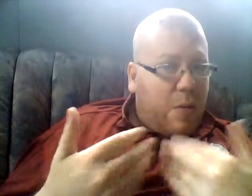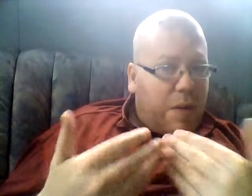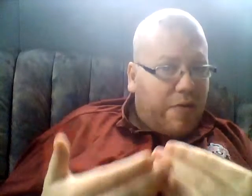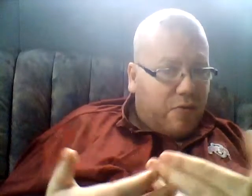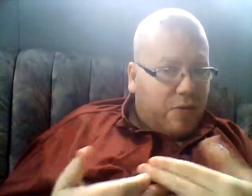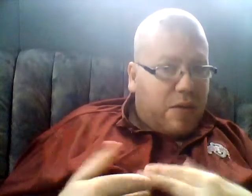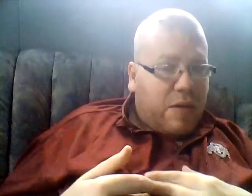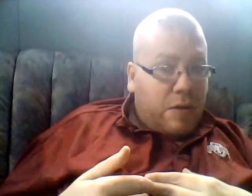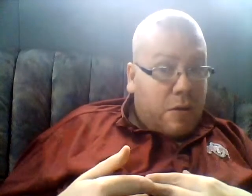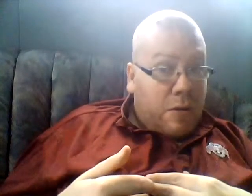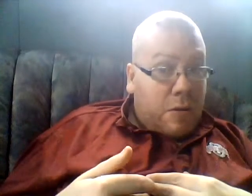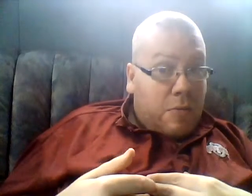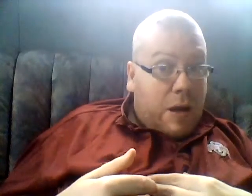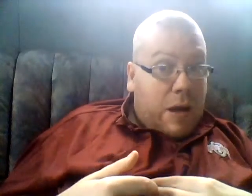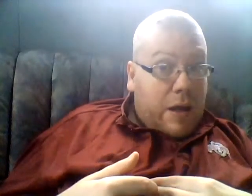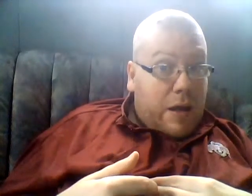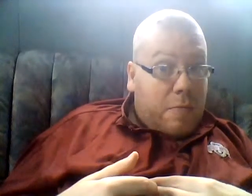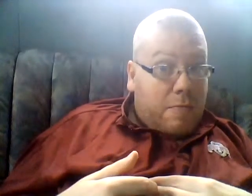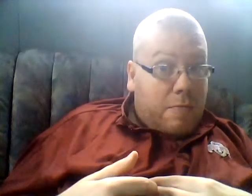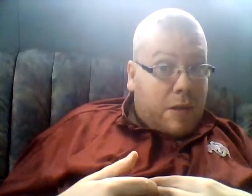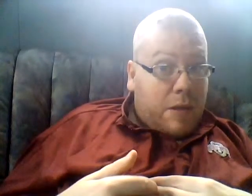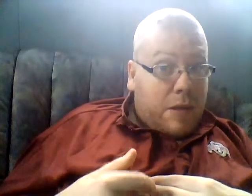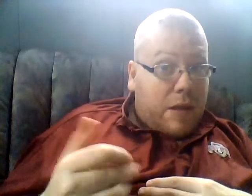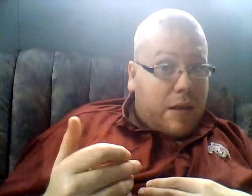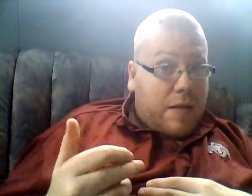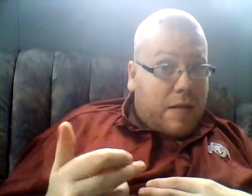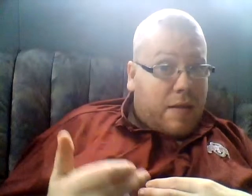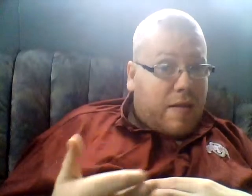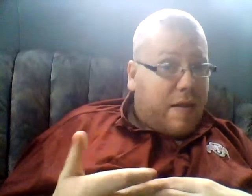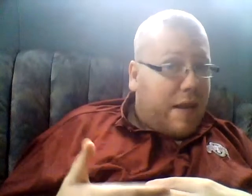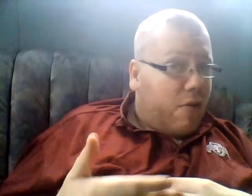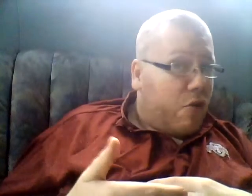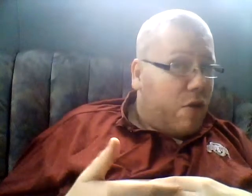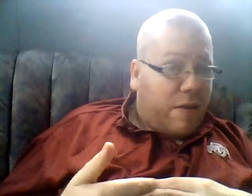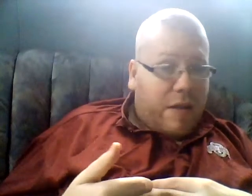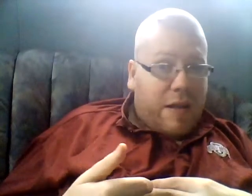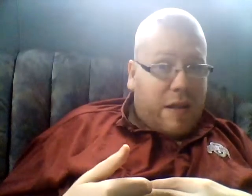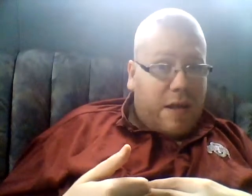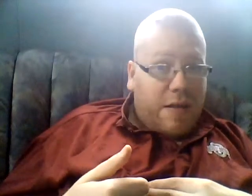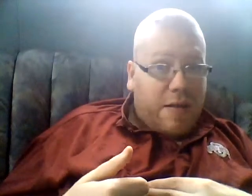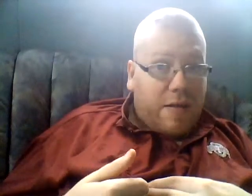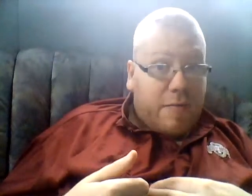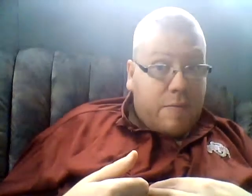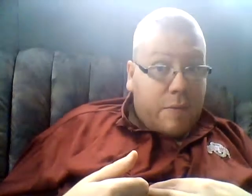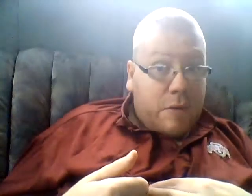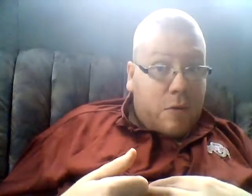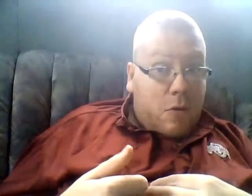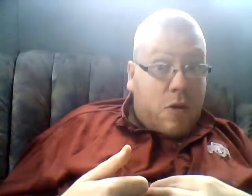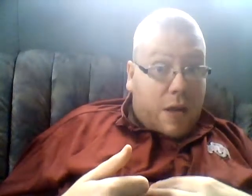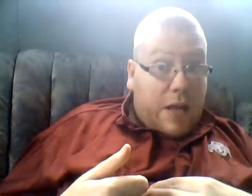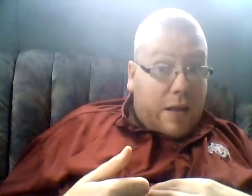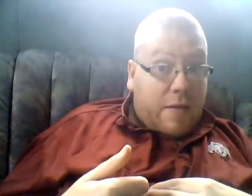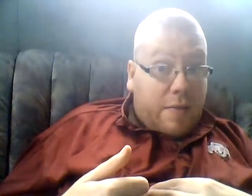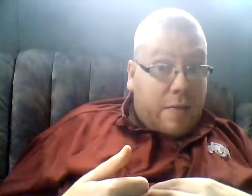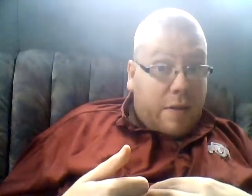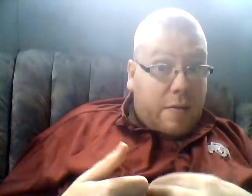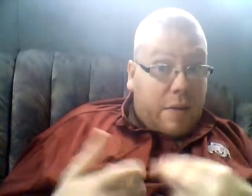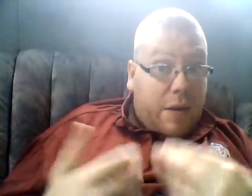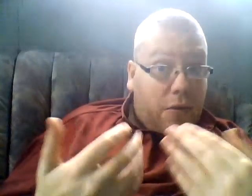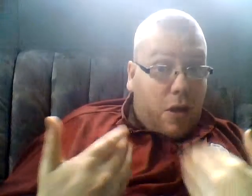my second or third cousins who are kids. Because look,